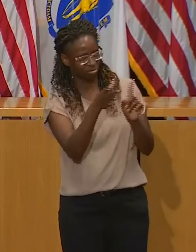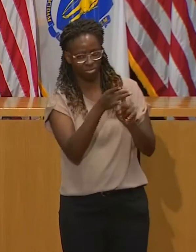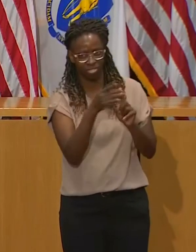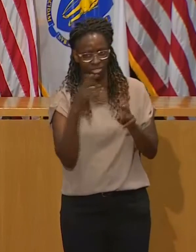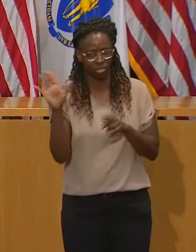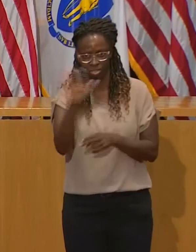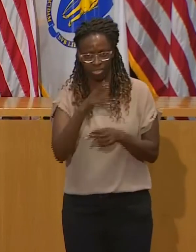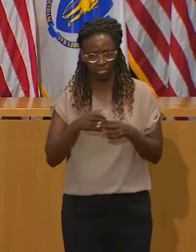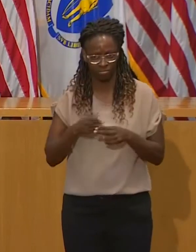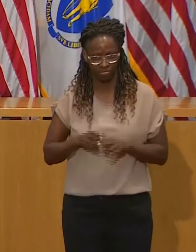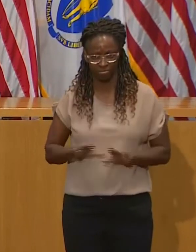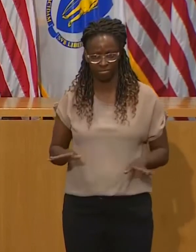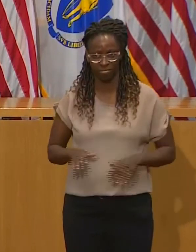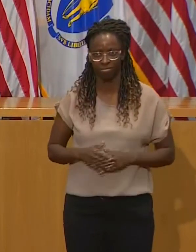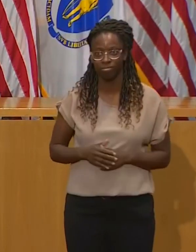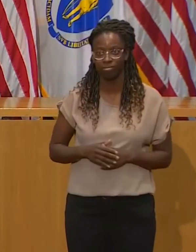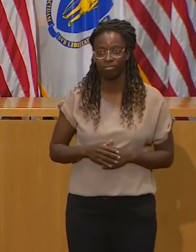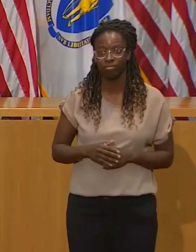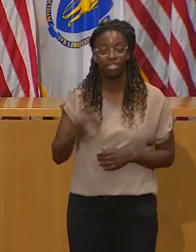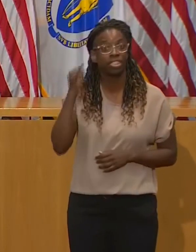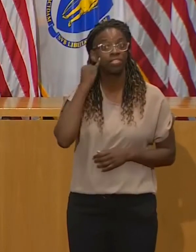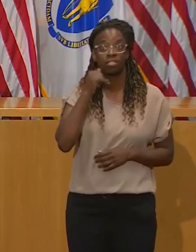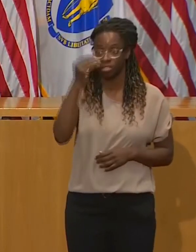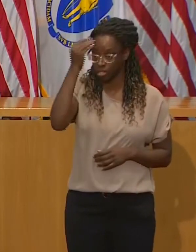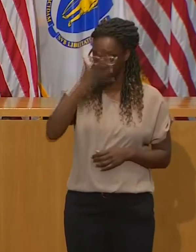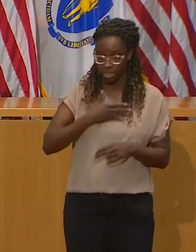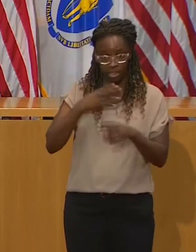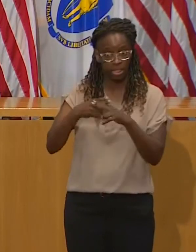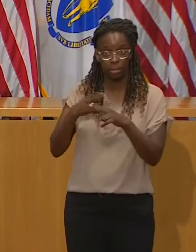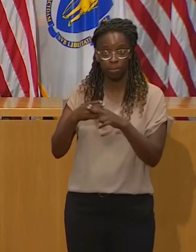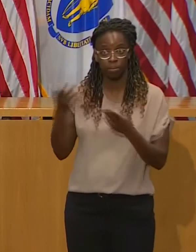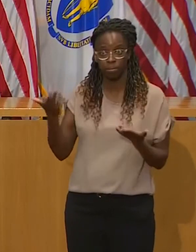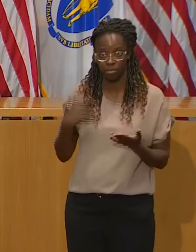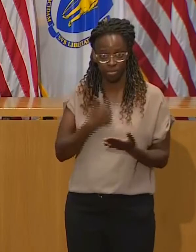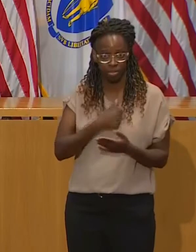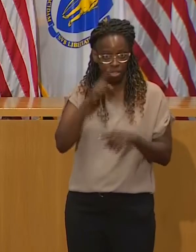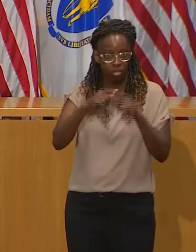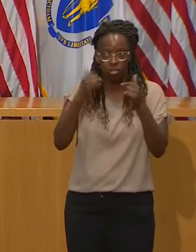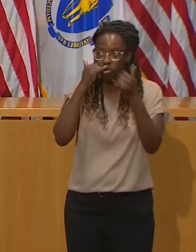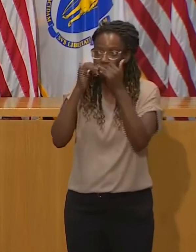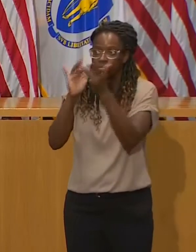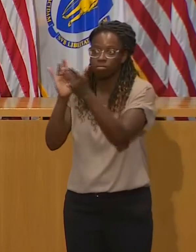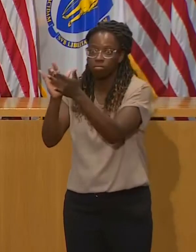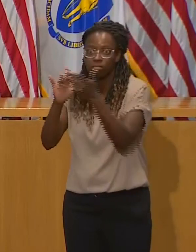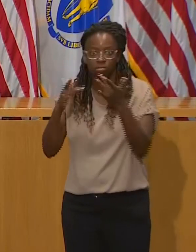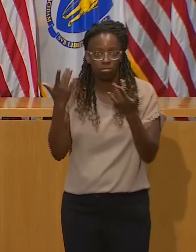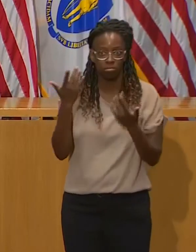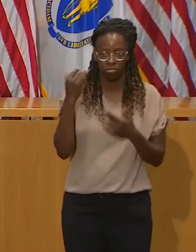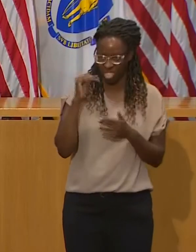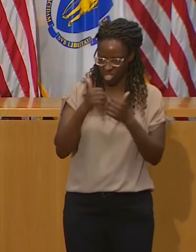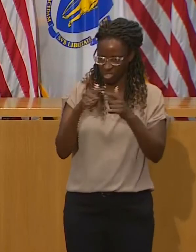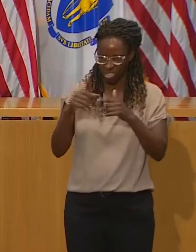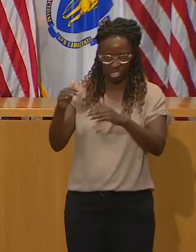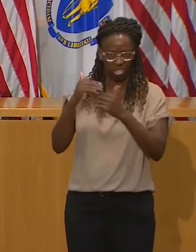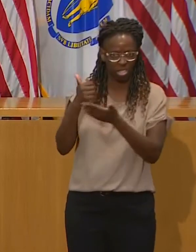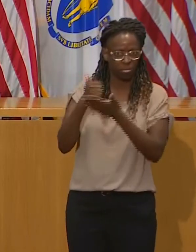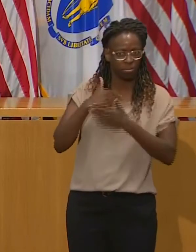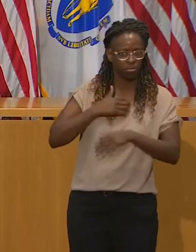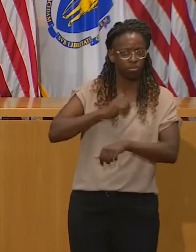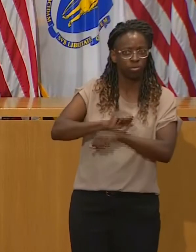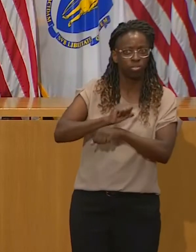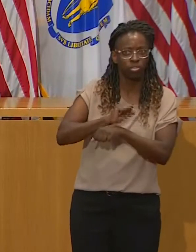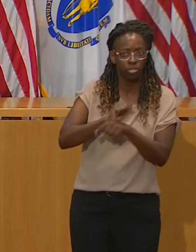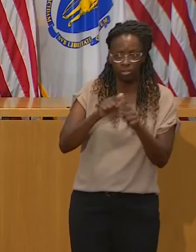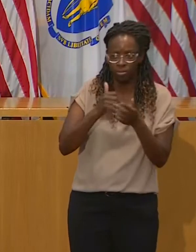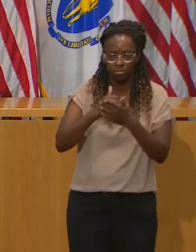can't make the phone calls is, for us, a, it's not acceptable. And in a couple of other circumstances, there